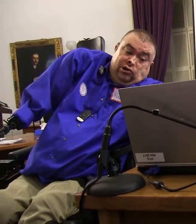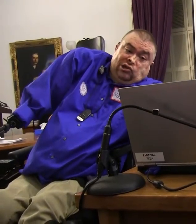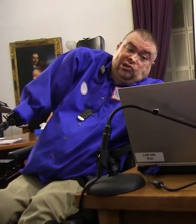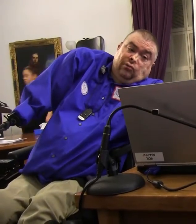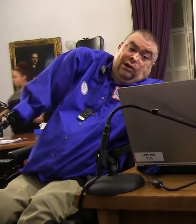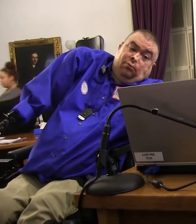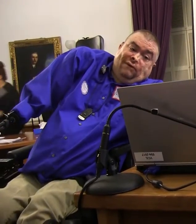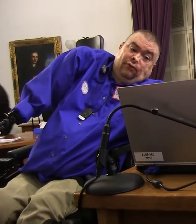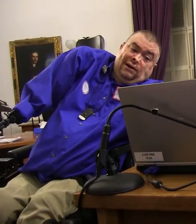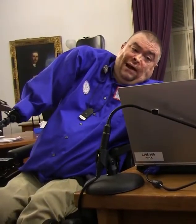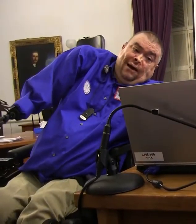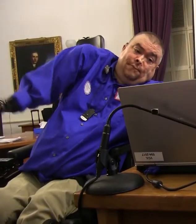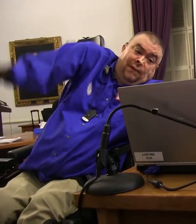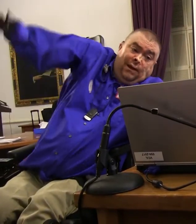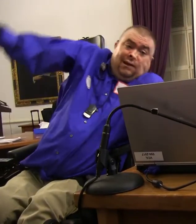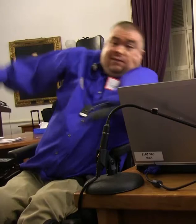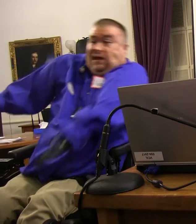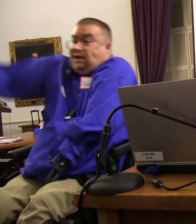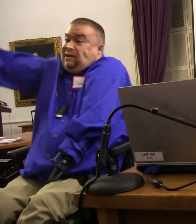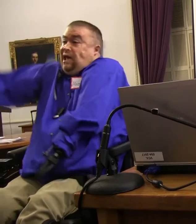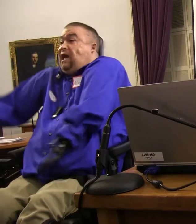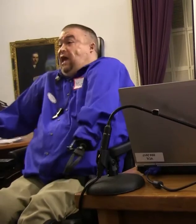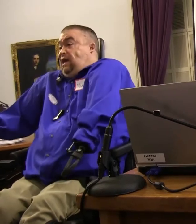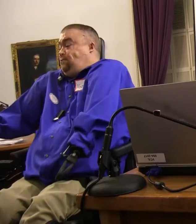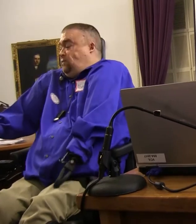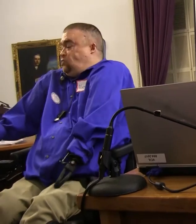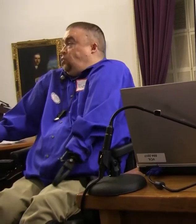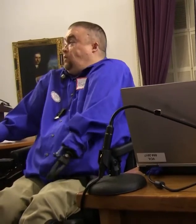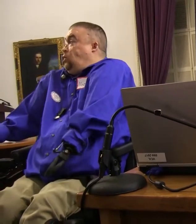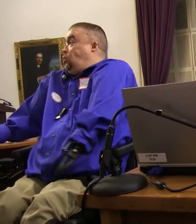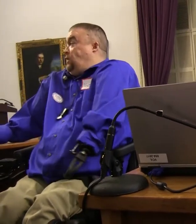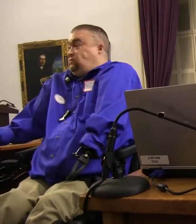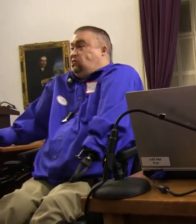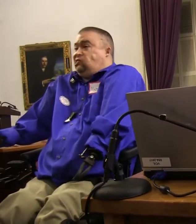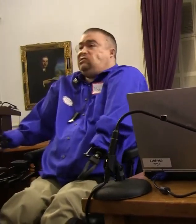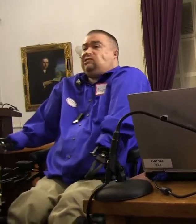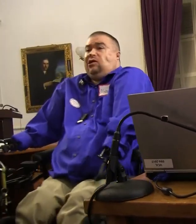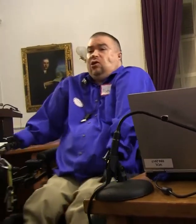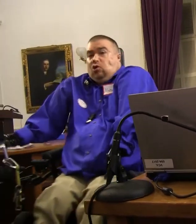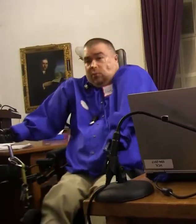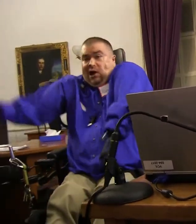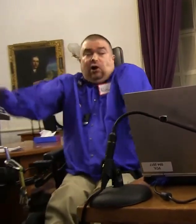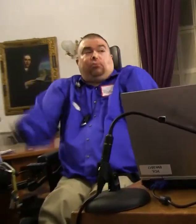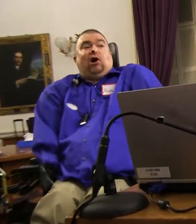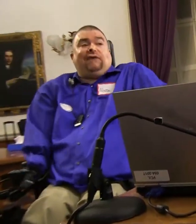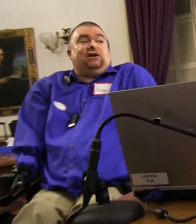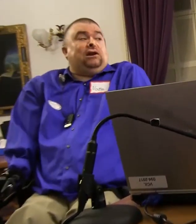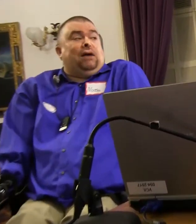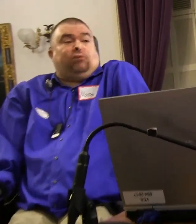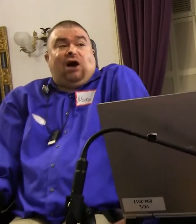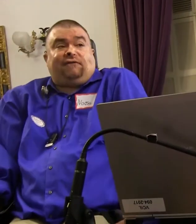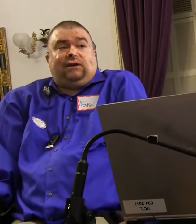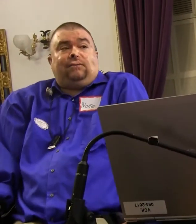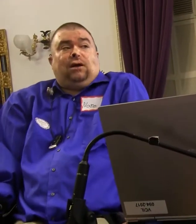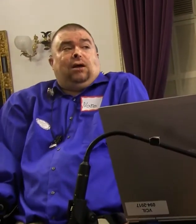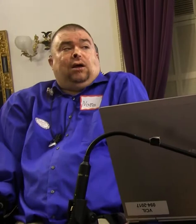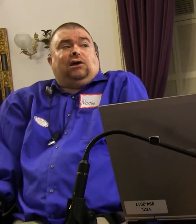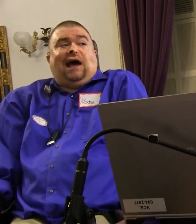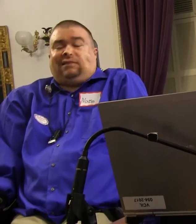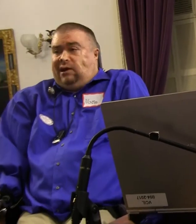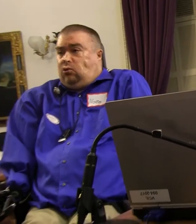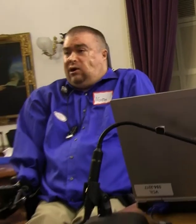So, just a really brief rundown. The NDAA is one of the organizations. We are a private, non-profit,